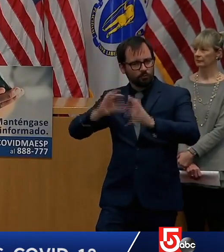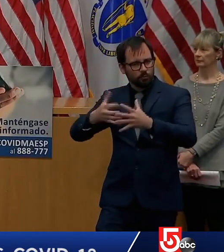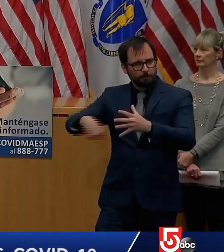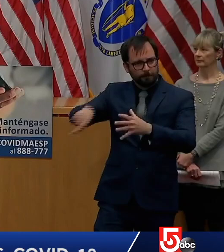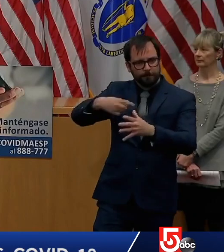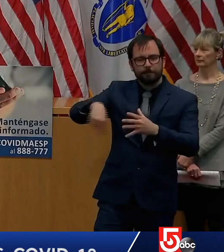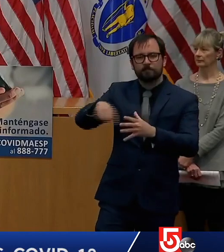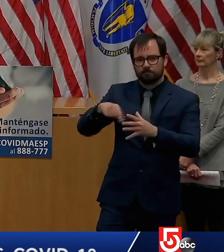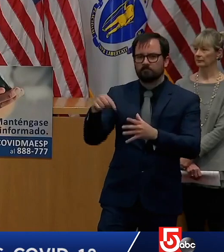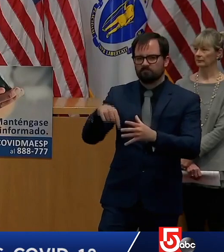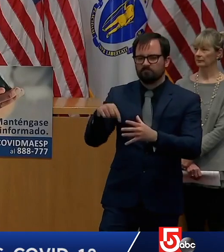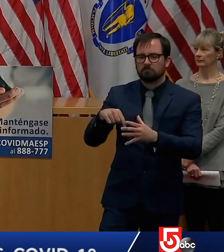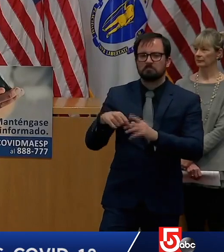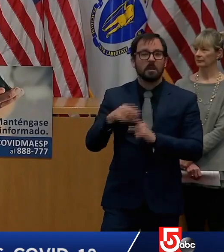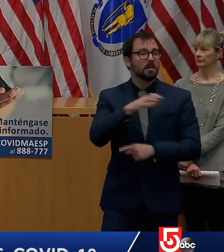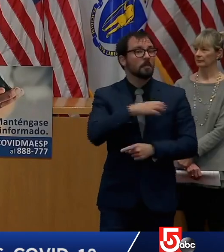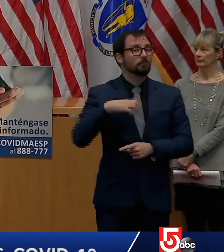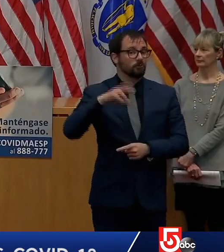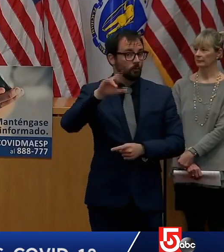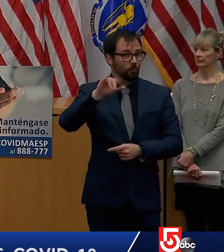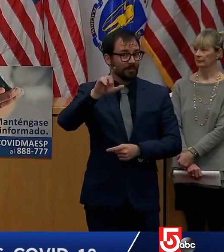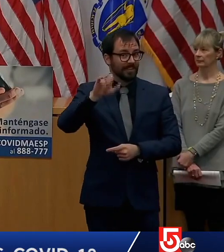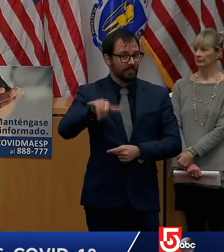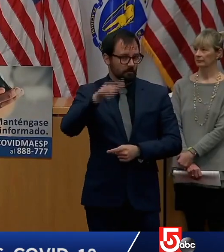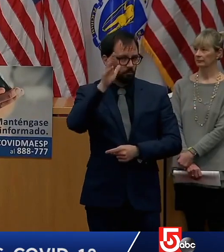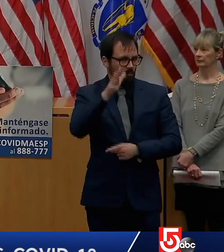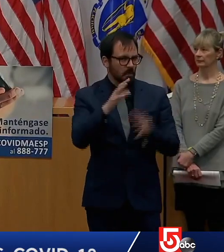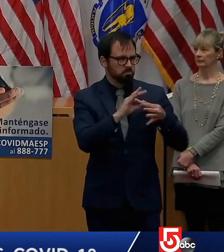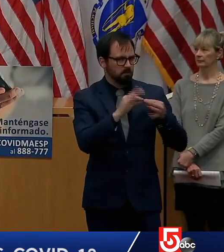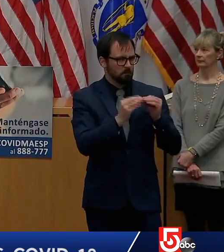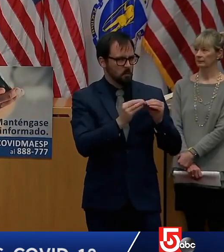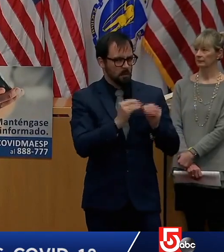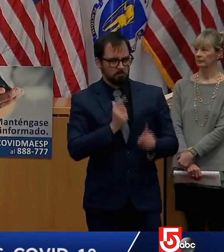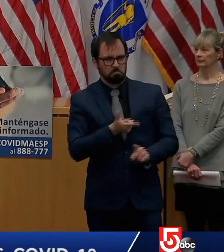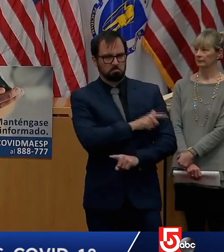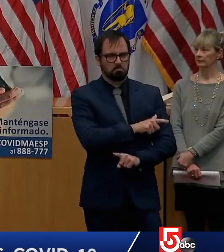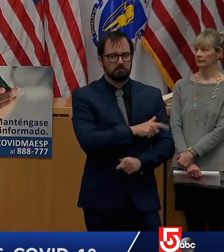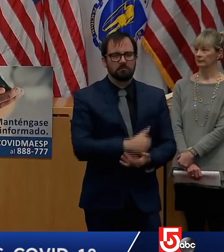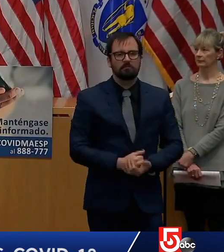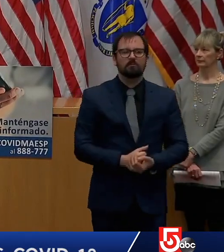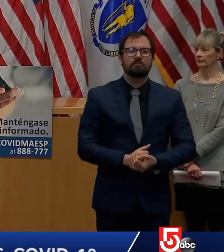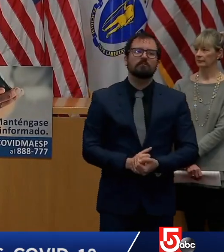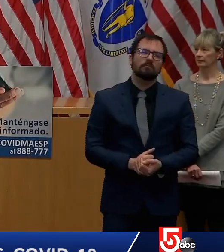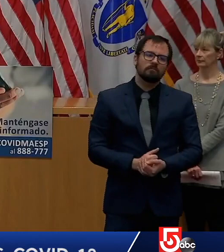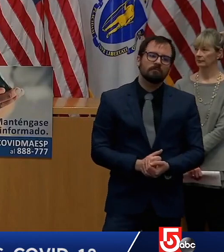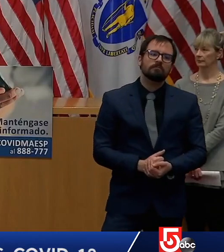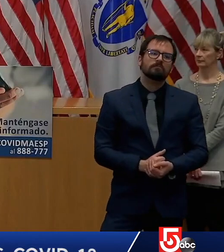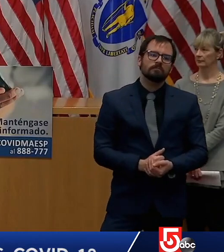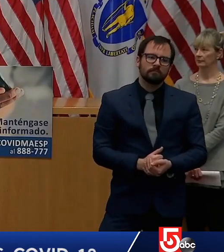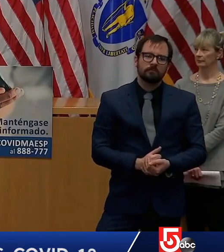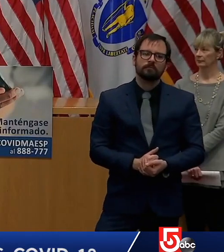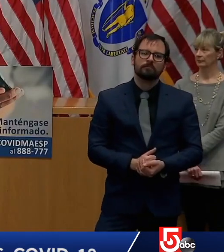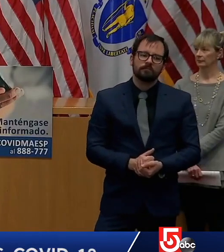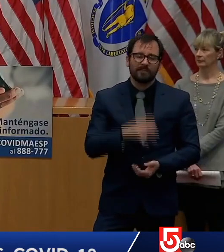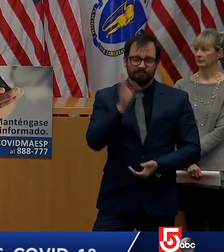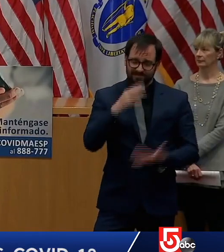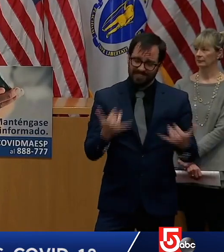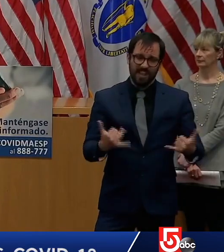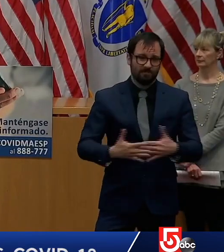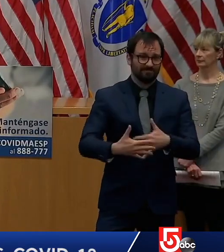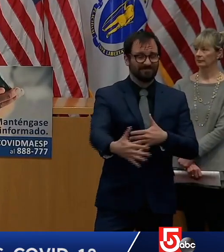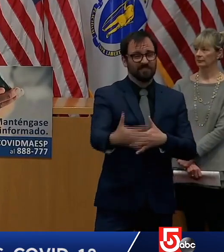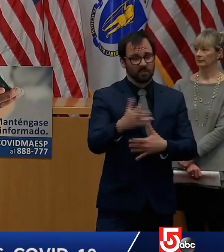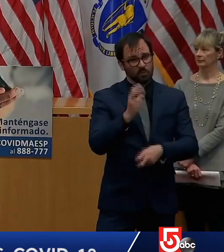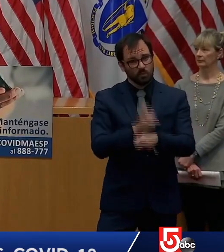tremendous strain on parents and guardians at home remote learning means parents have to juggle their own job whether it's working from home